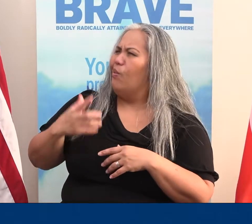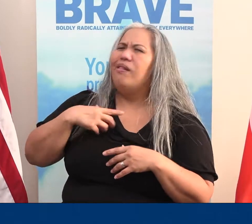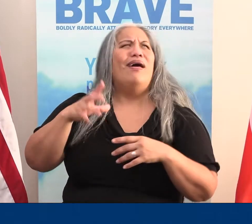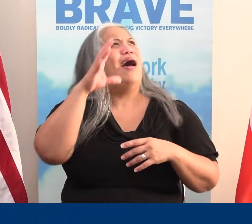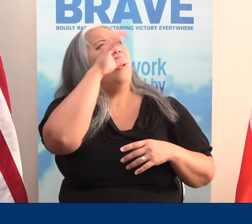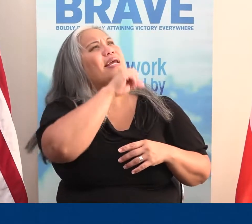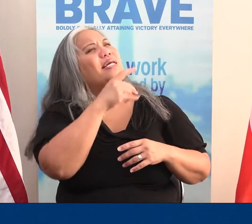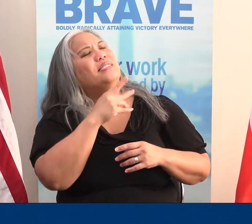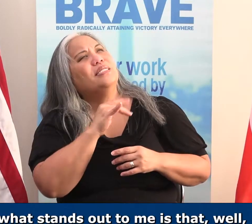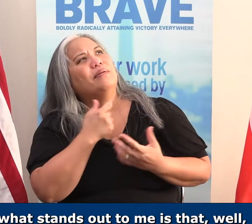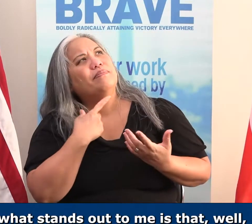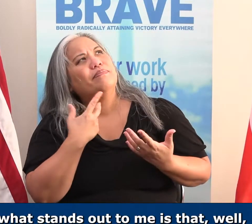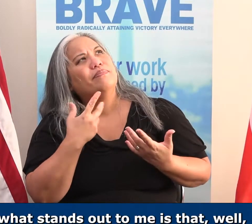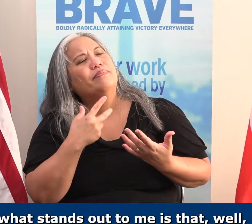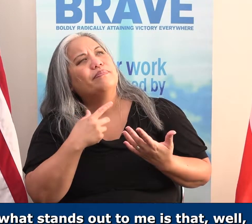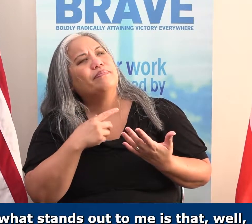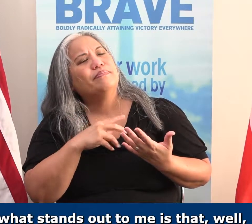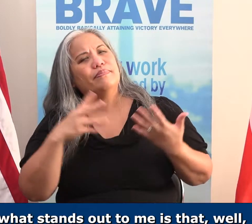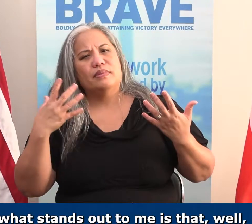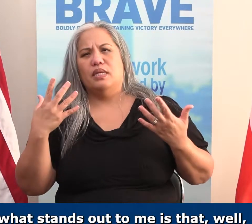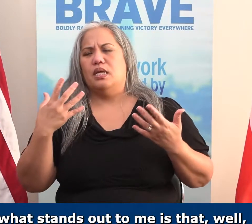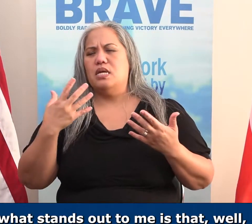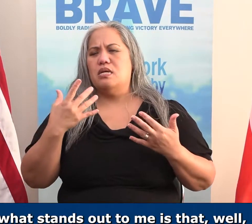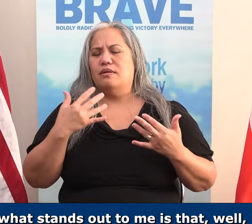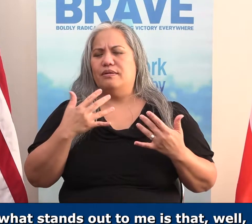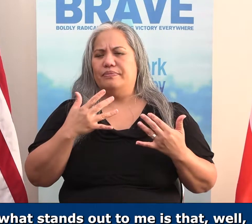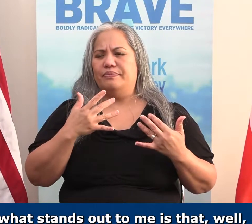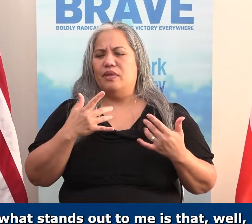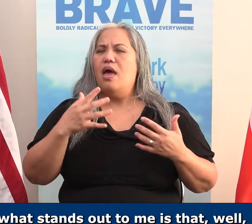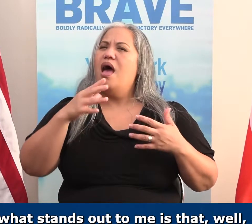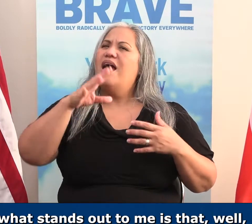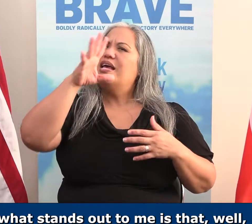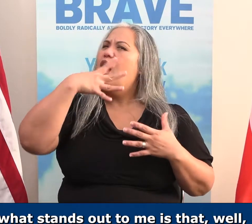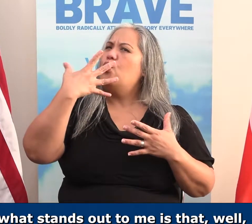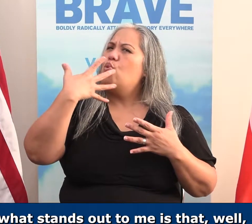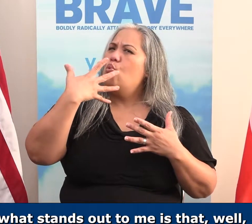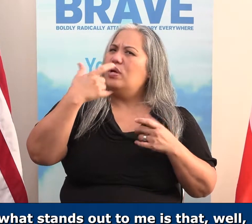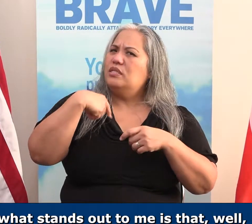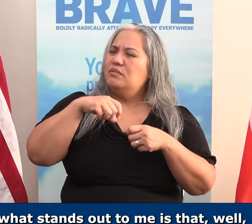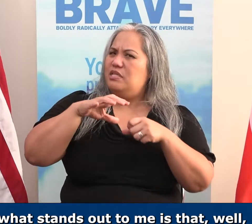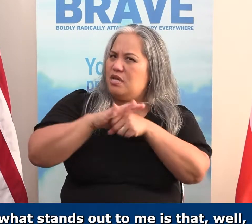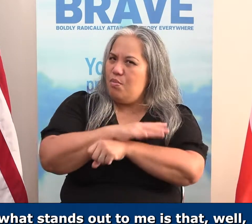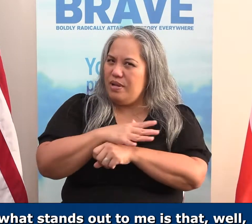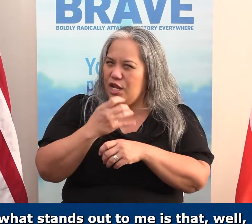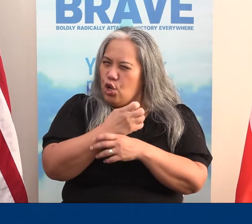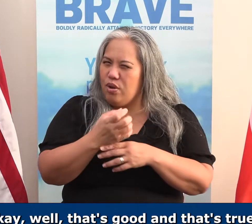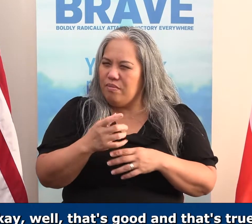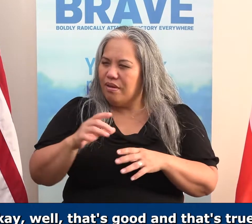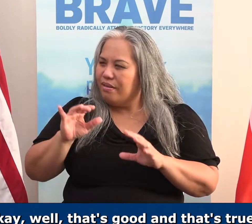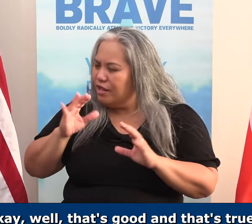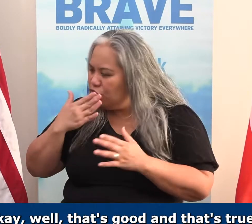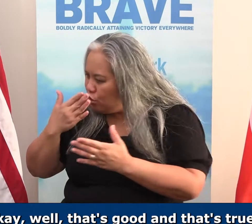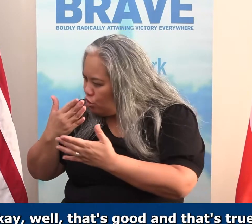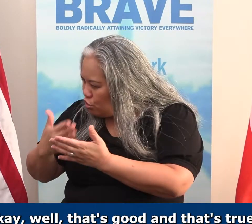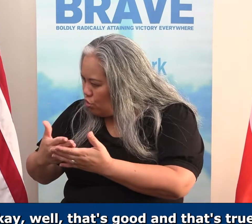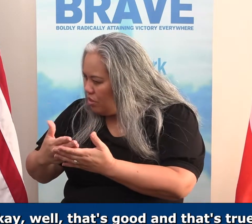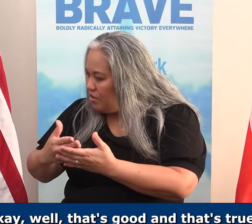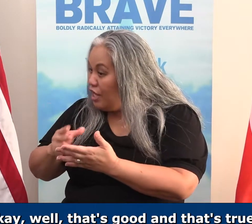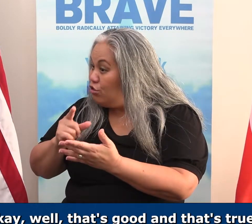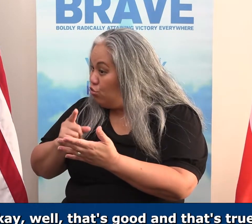guess, Kip, what stands out to me is that, well, that God wants us to be thoroughly equipped. Okay, well, that's good, and that's